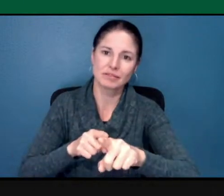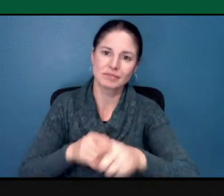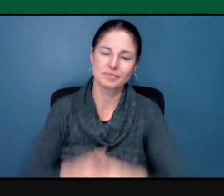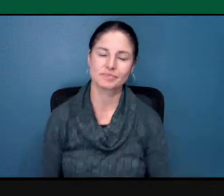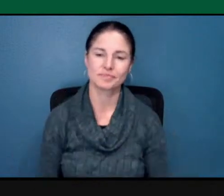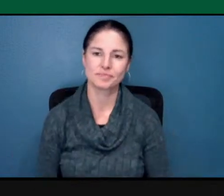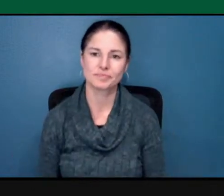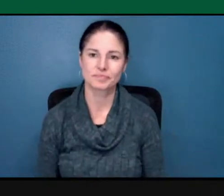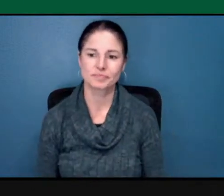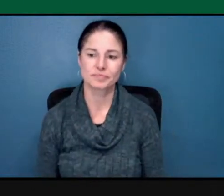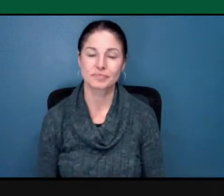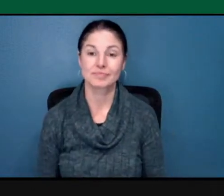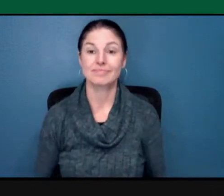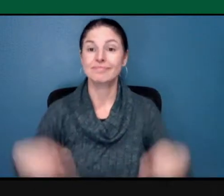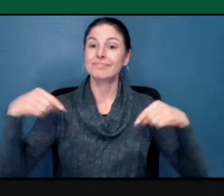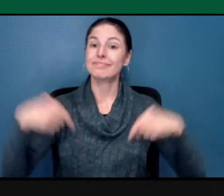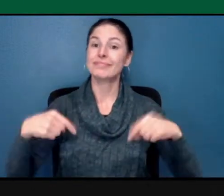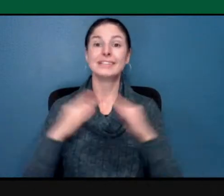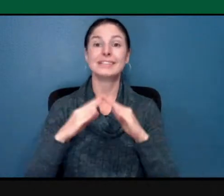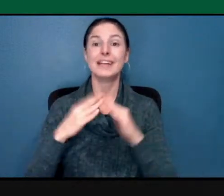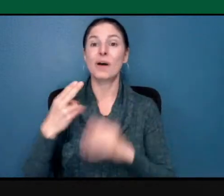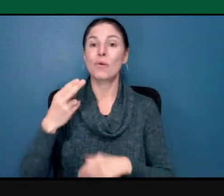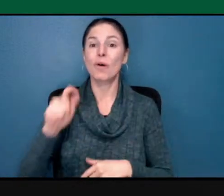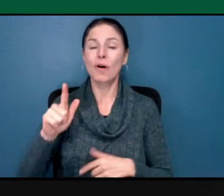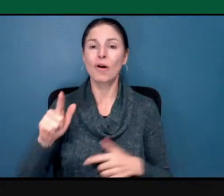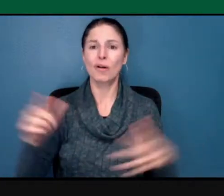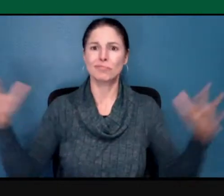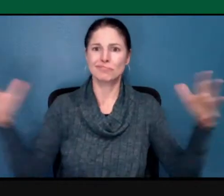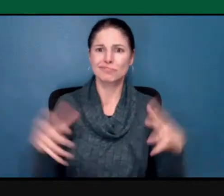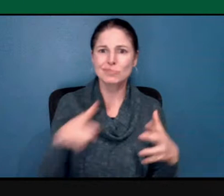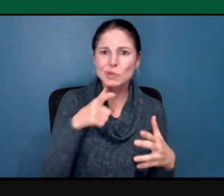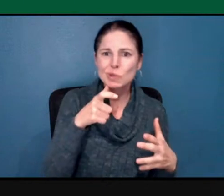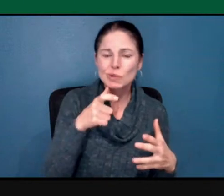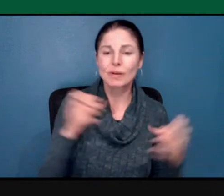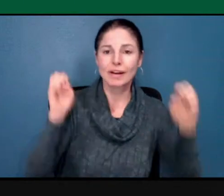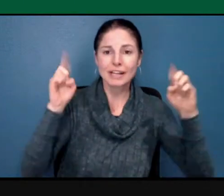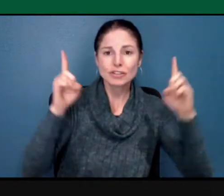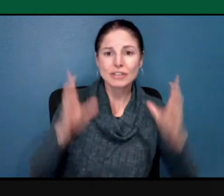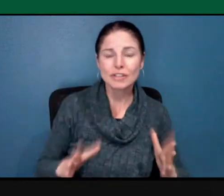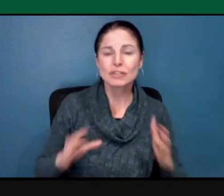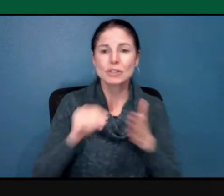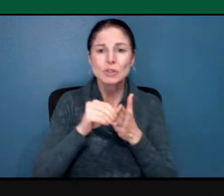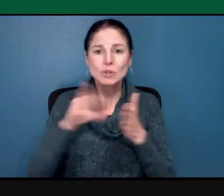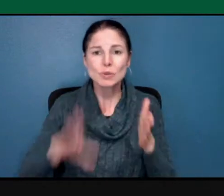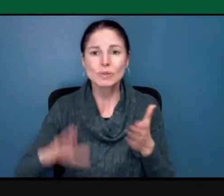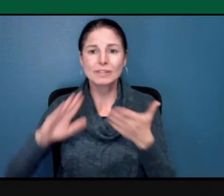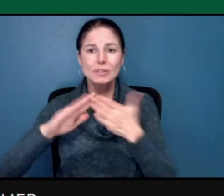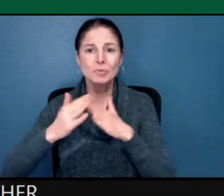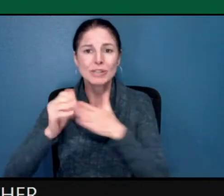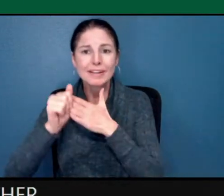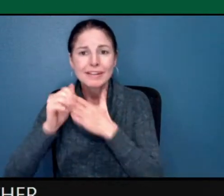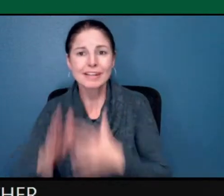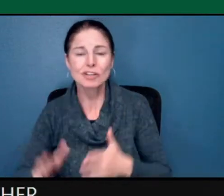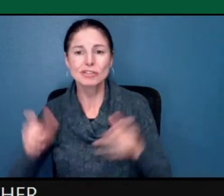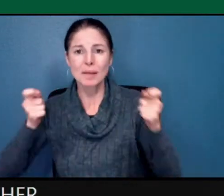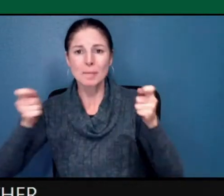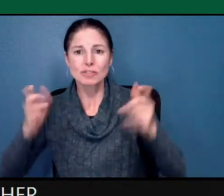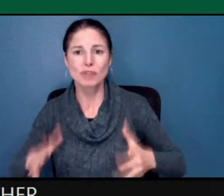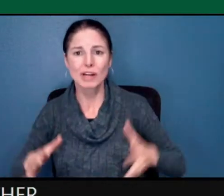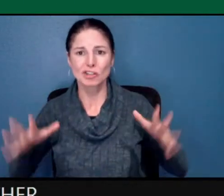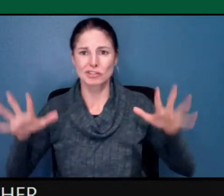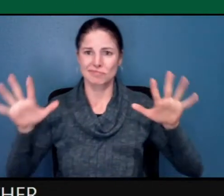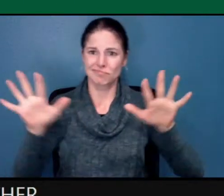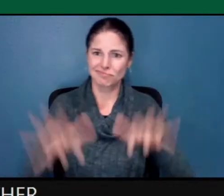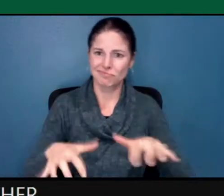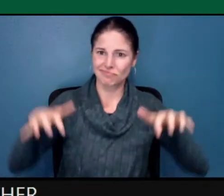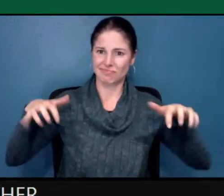This town hall brings together a team of educators, students, community leaders and administrators. It is an honor